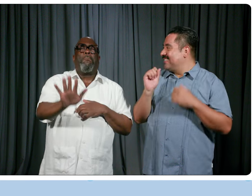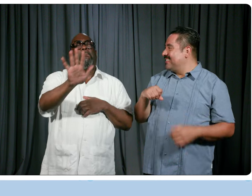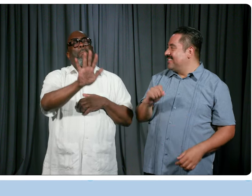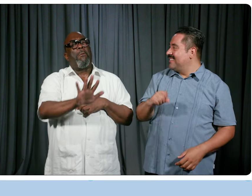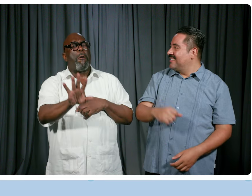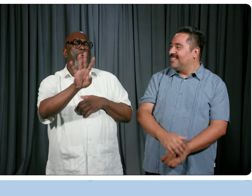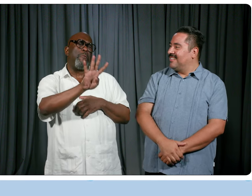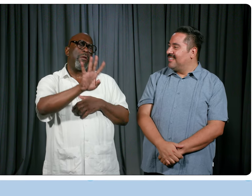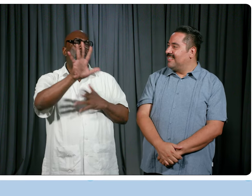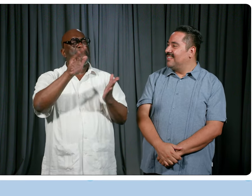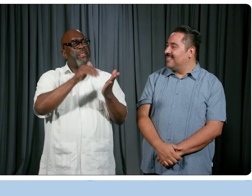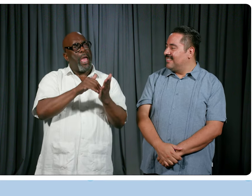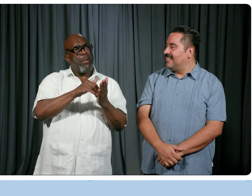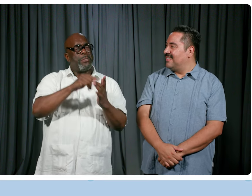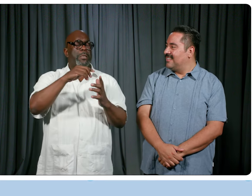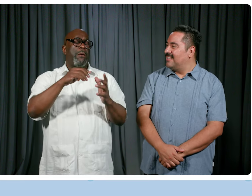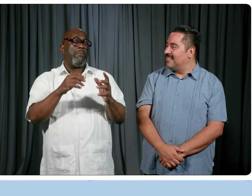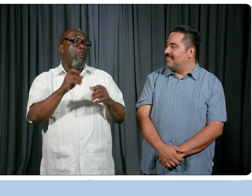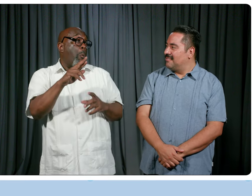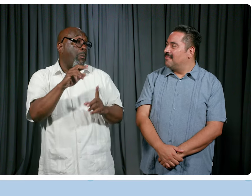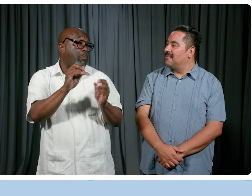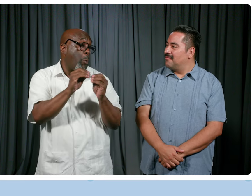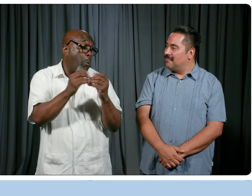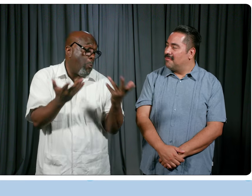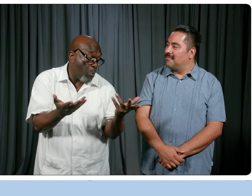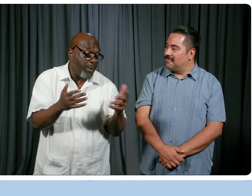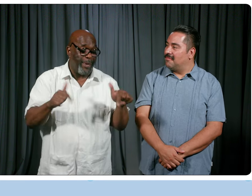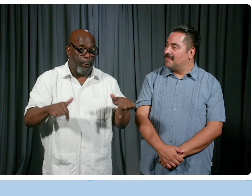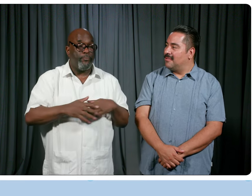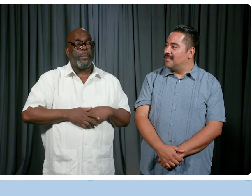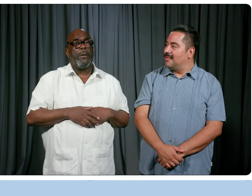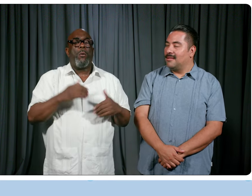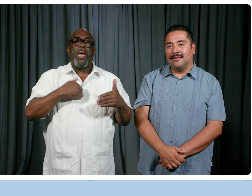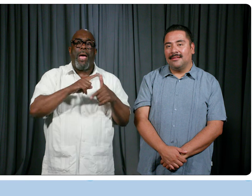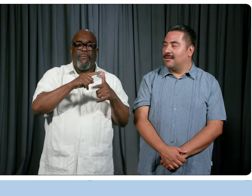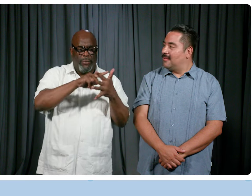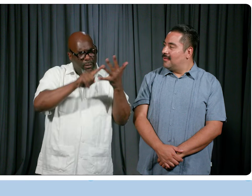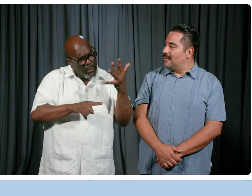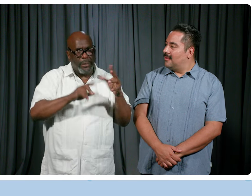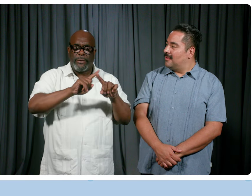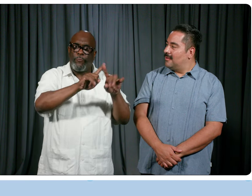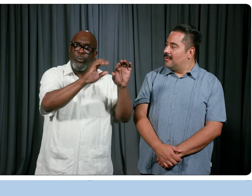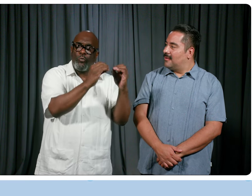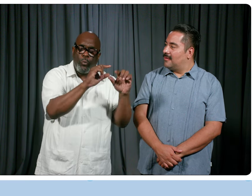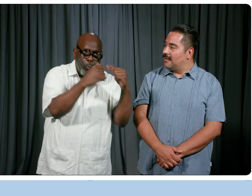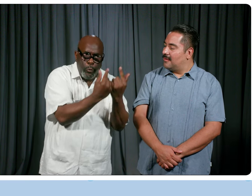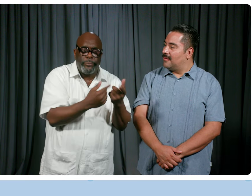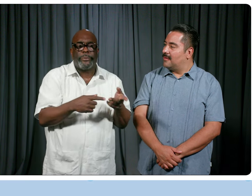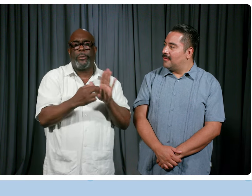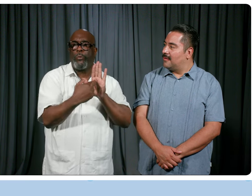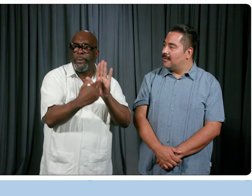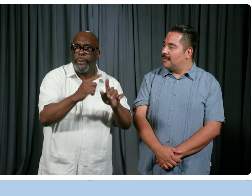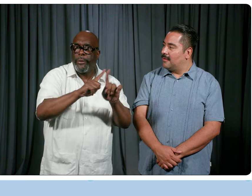the 45,000 plus that we'll be here. Now, you've got different groups that are attending that represent different,